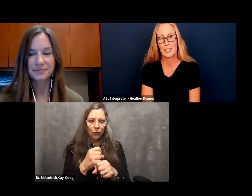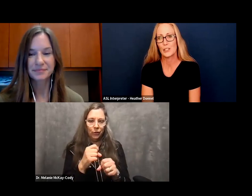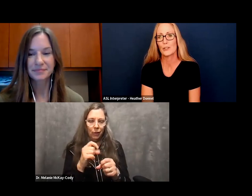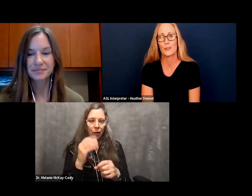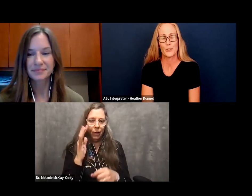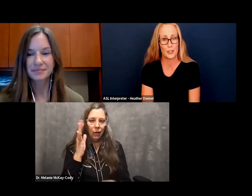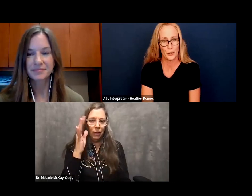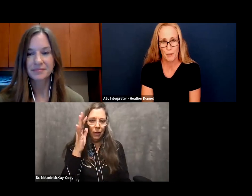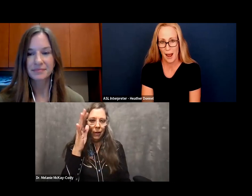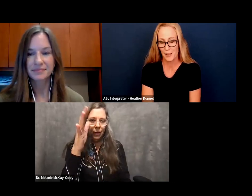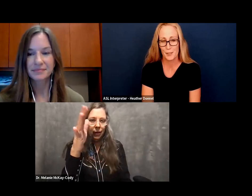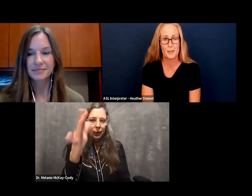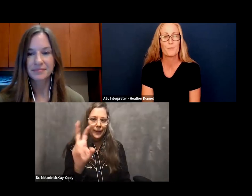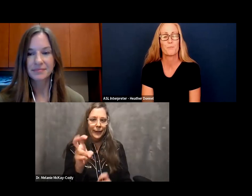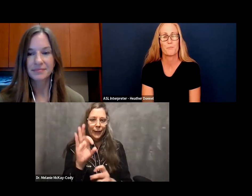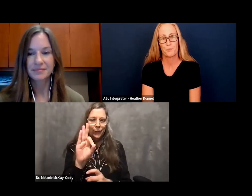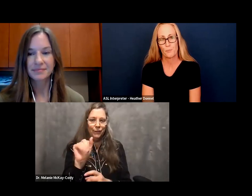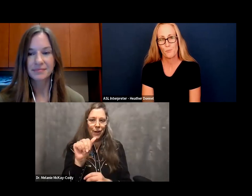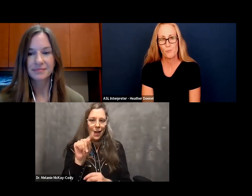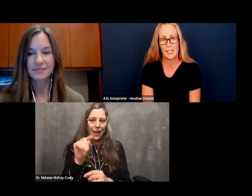And years and years passed.